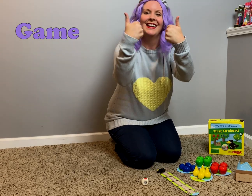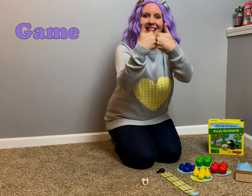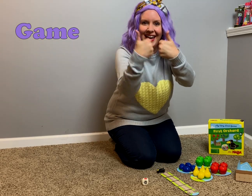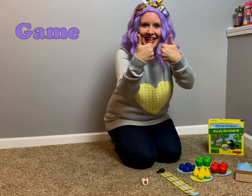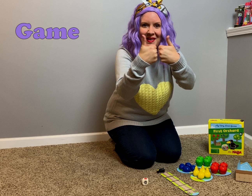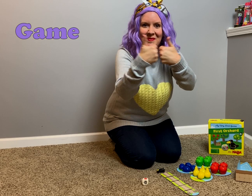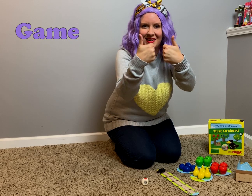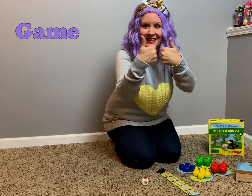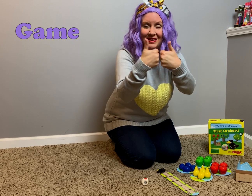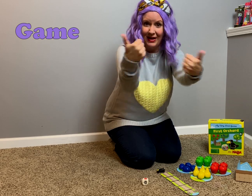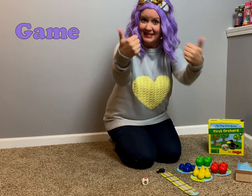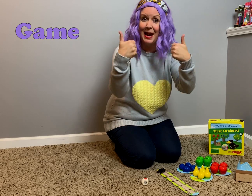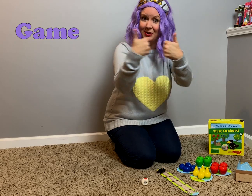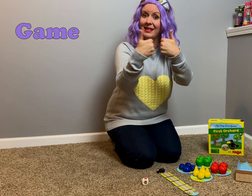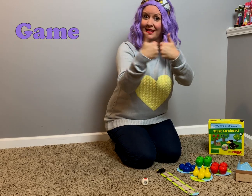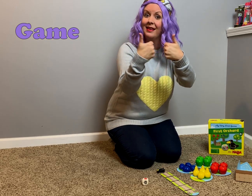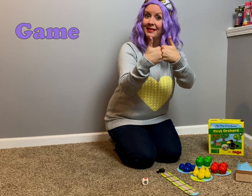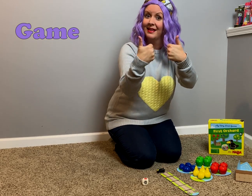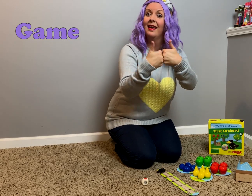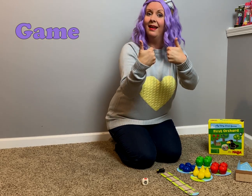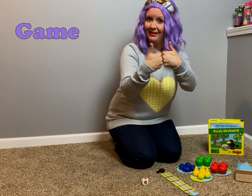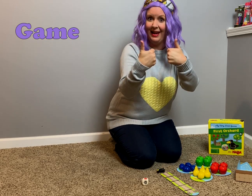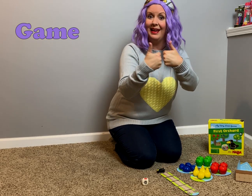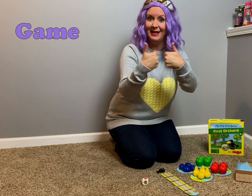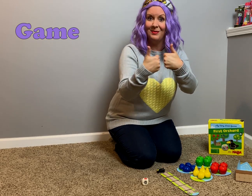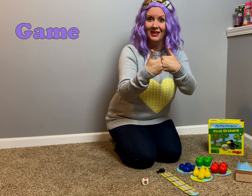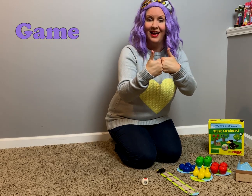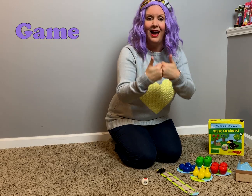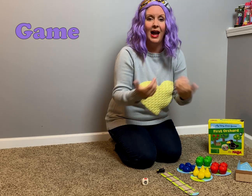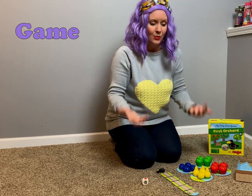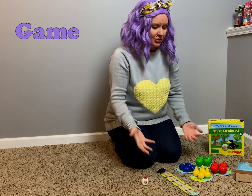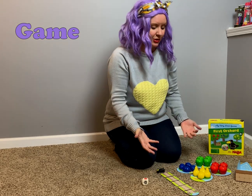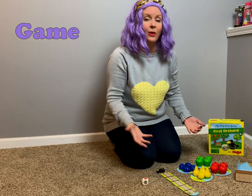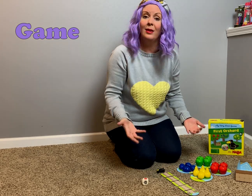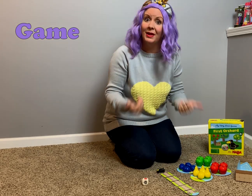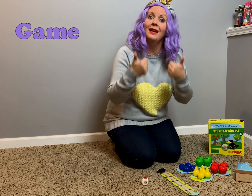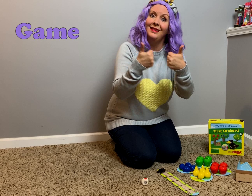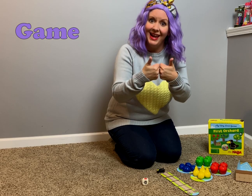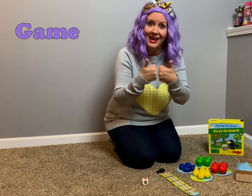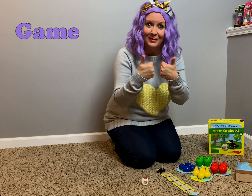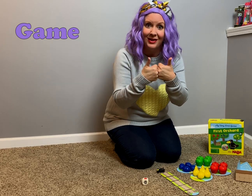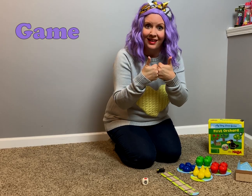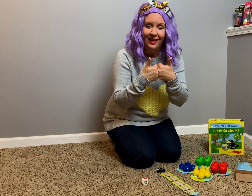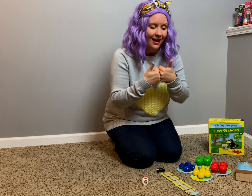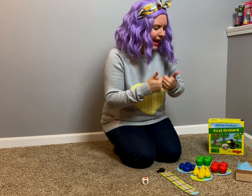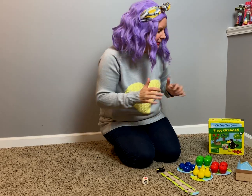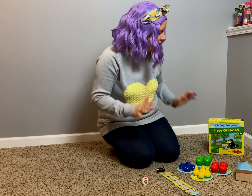Game! Go ahead and tap your hands like this. Game! I want to show you how to play a game. I love